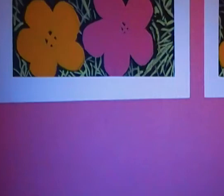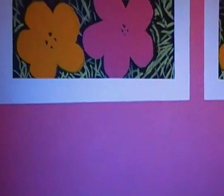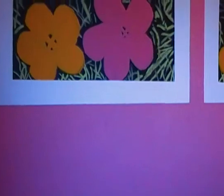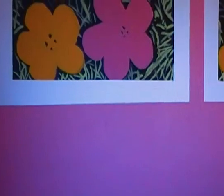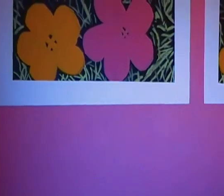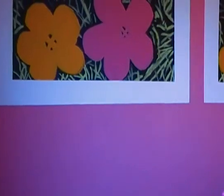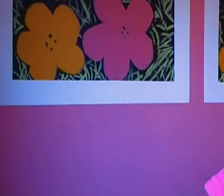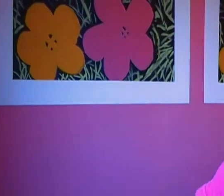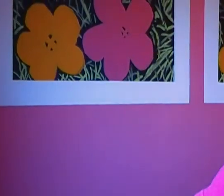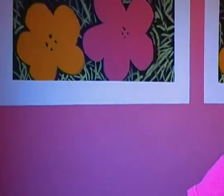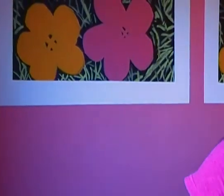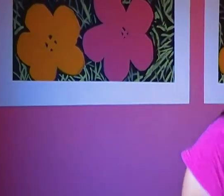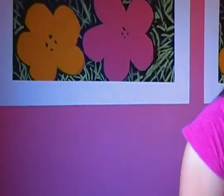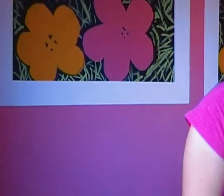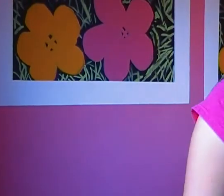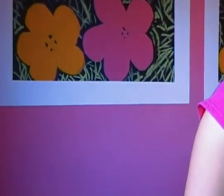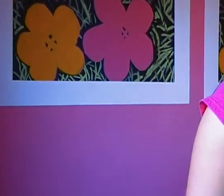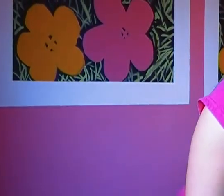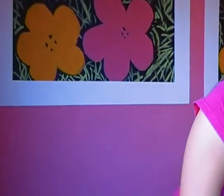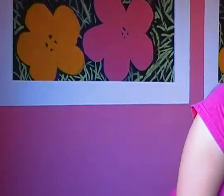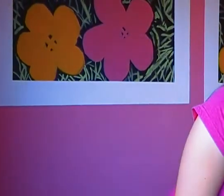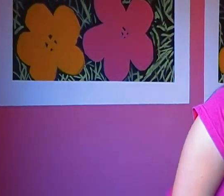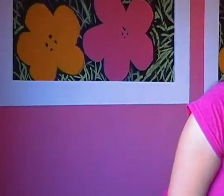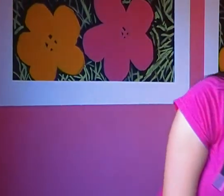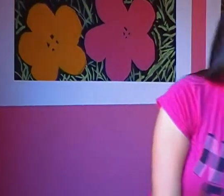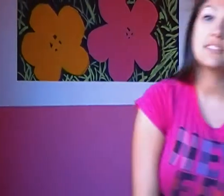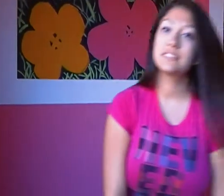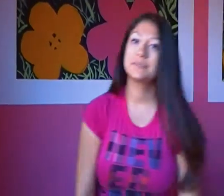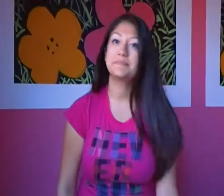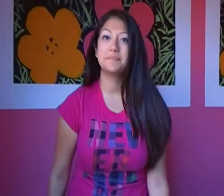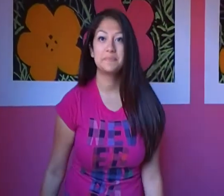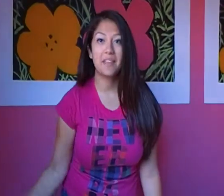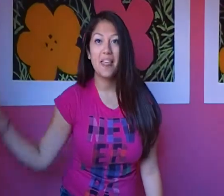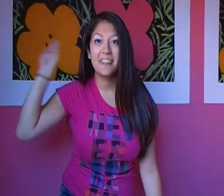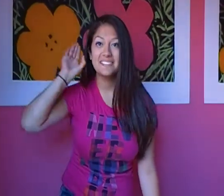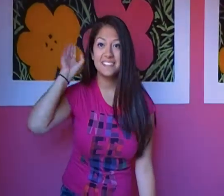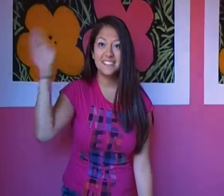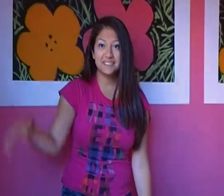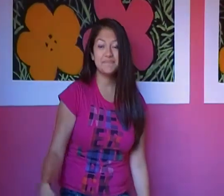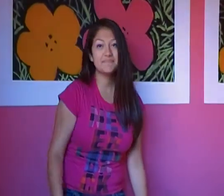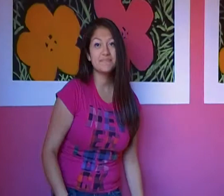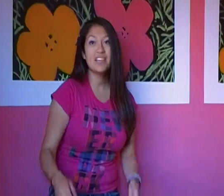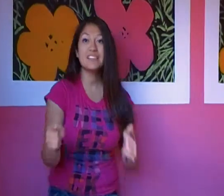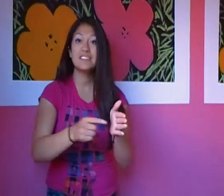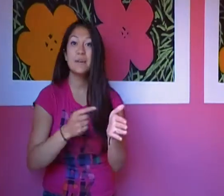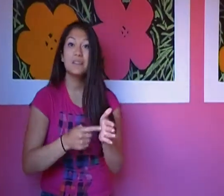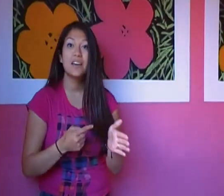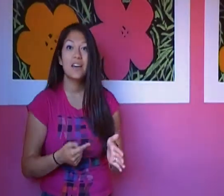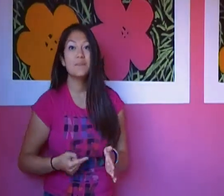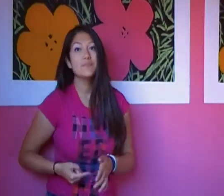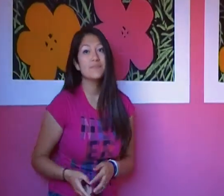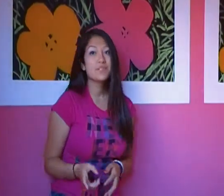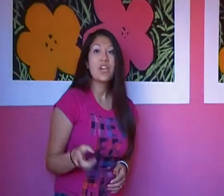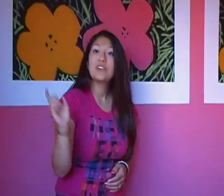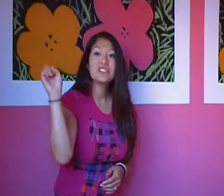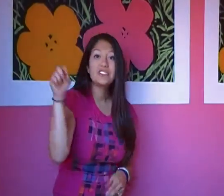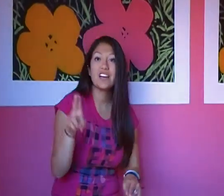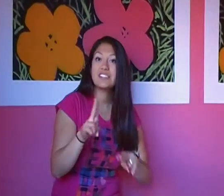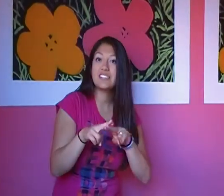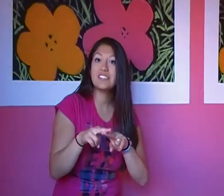This is You Are My World by Washington Projects. Listen, sometimes you just got to sit